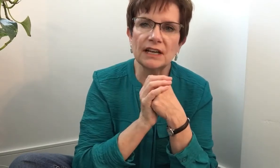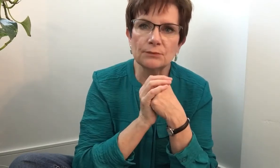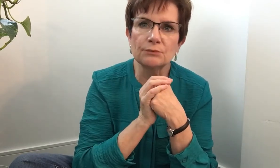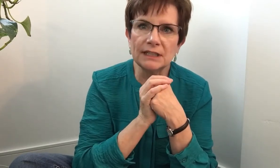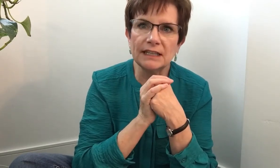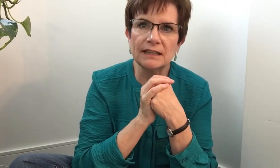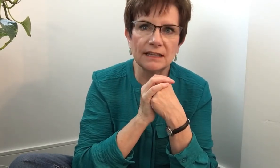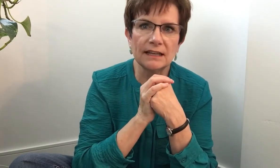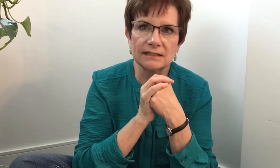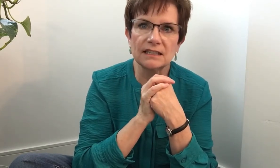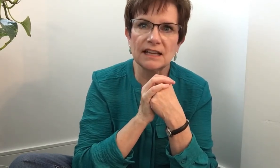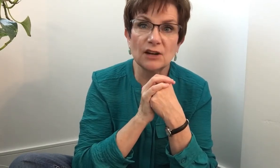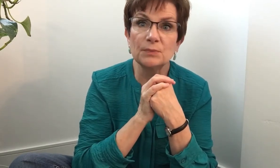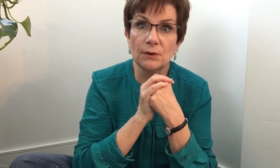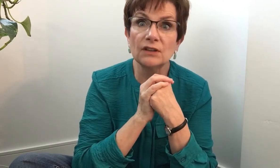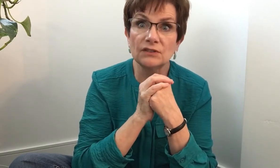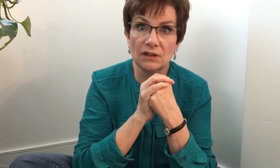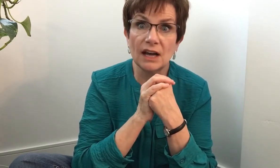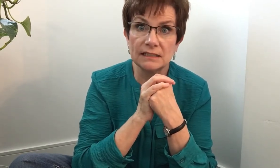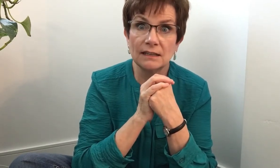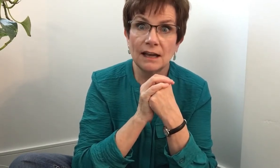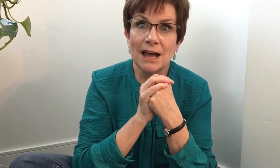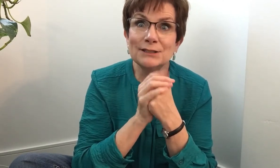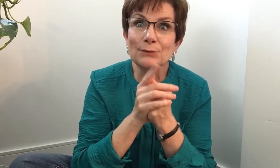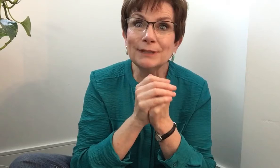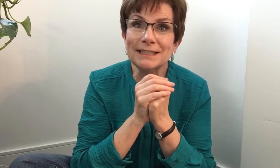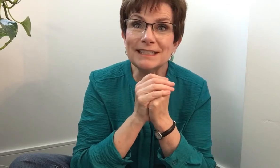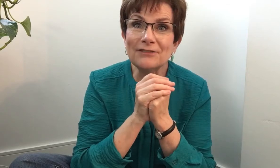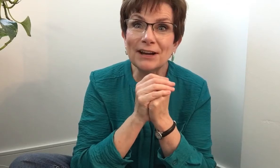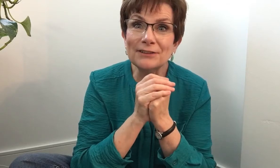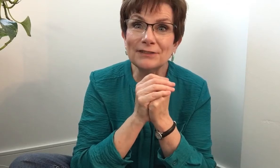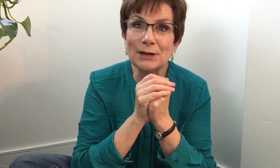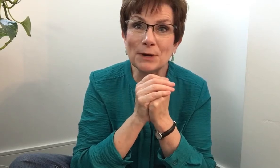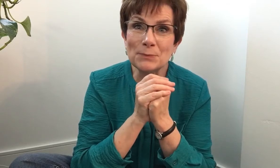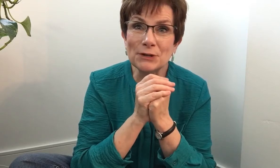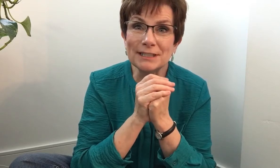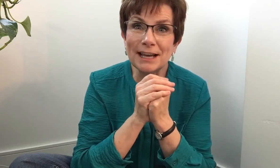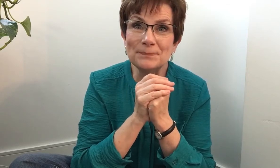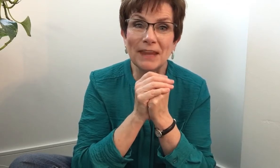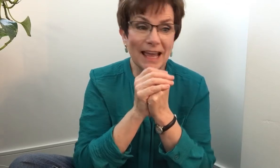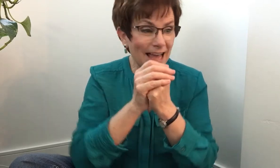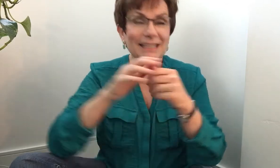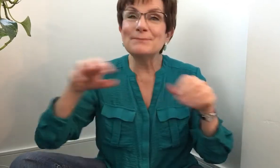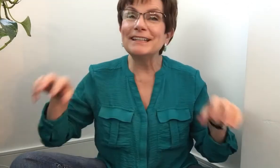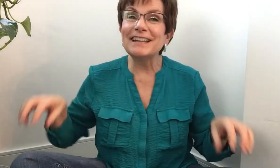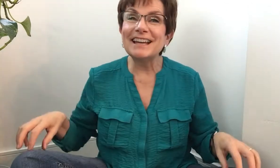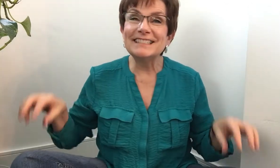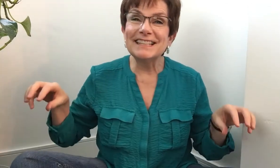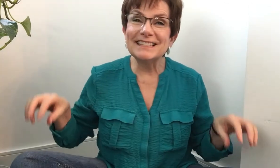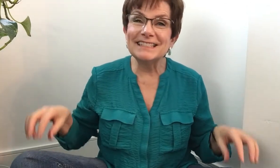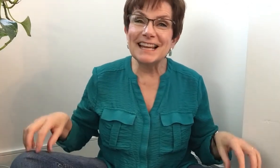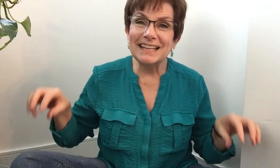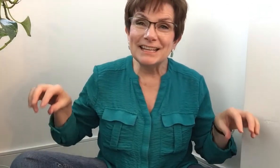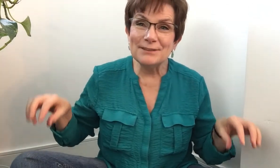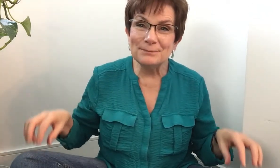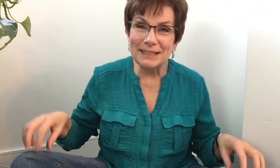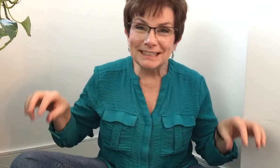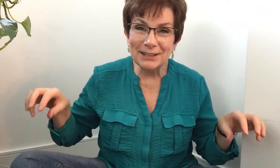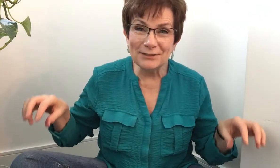and I really think that's going to help you a lot. So let's sing Firefly one more time and keep a nice, steady beat. Here we